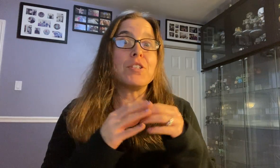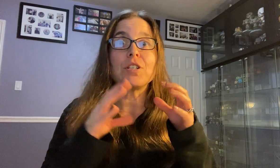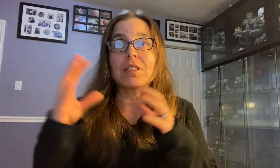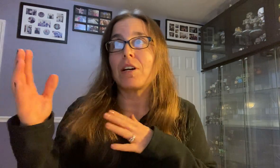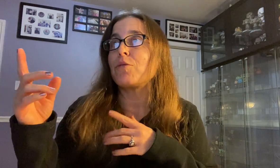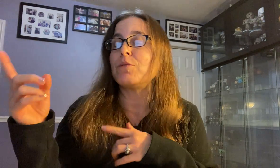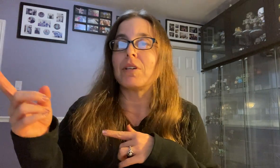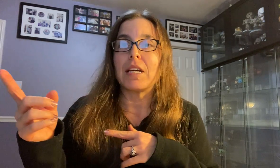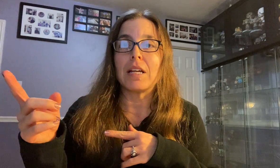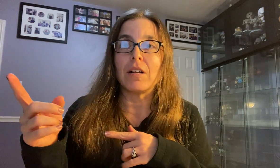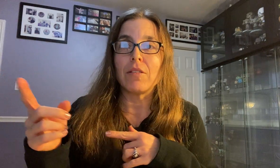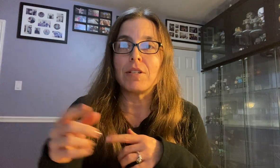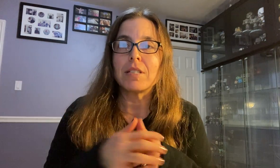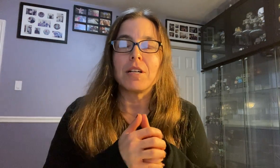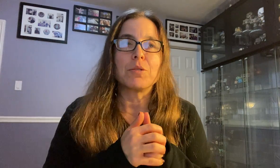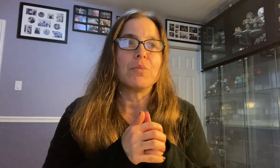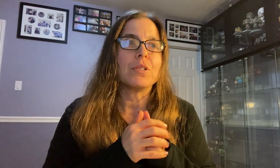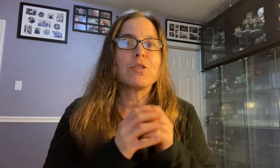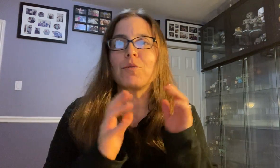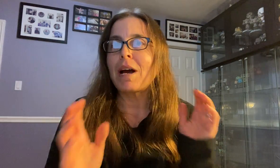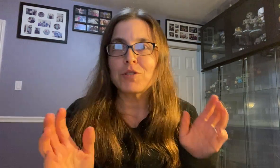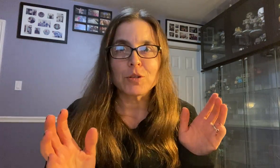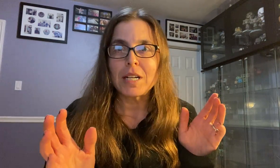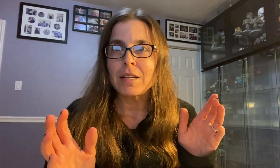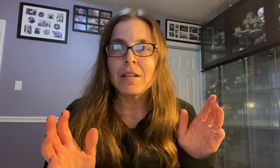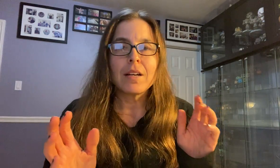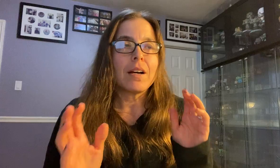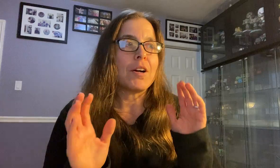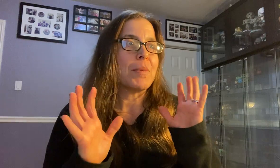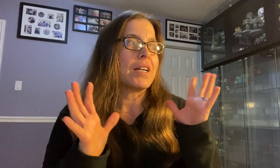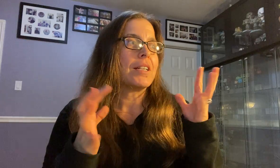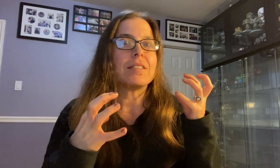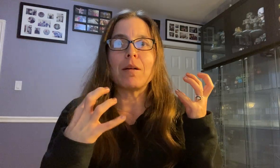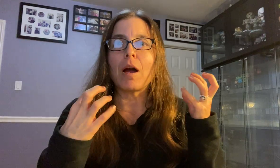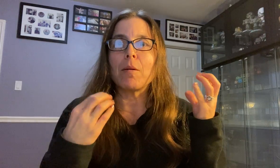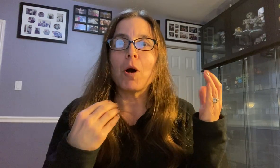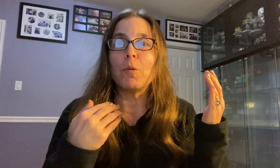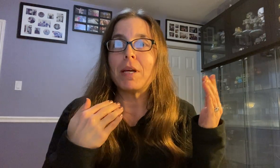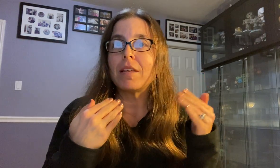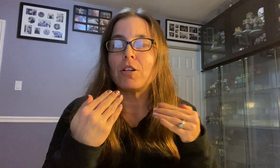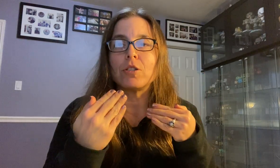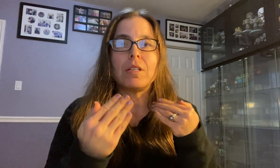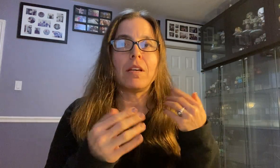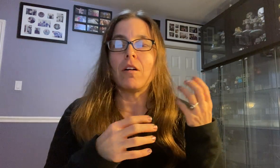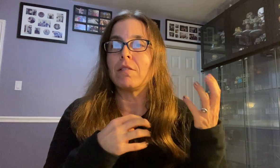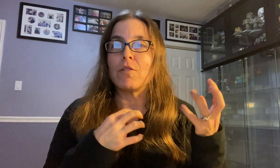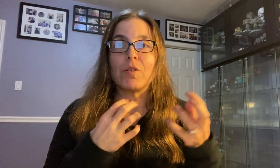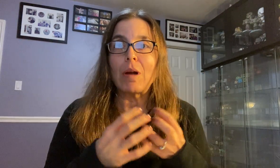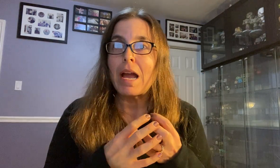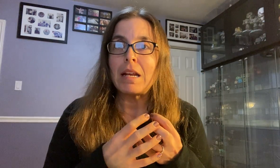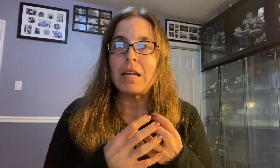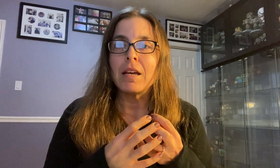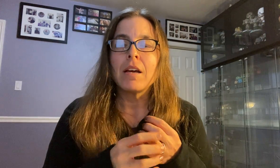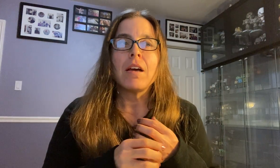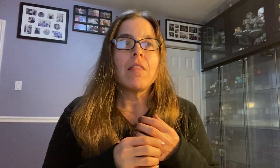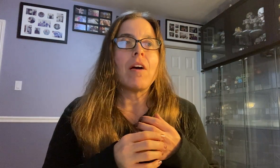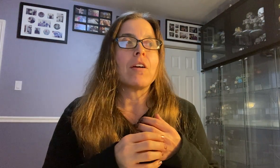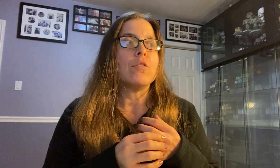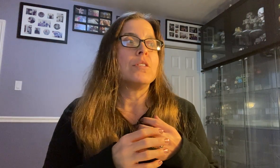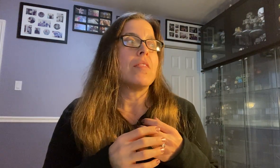just got through looking at all of the discussion boards. The graphs are great. Oh my goodness. I'm hoping that you're seeing all of the variety that goes in